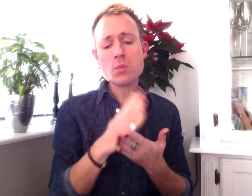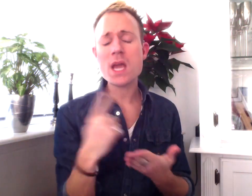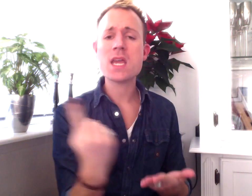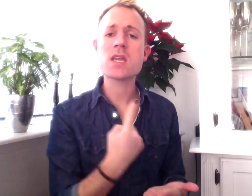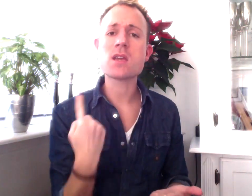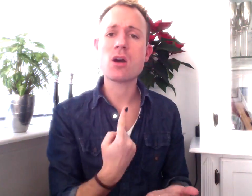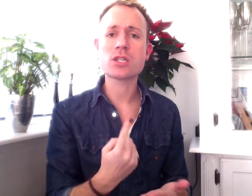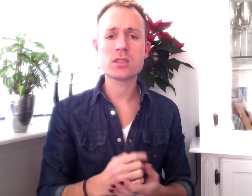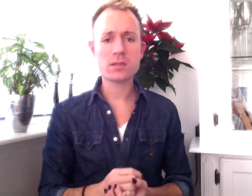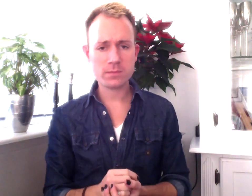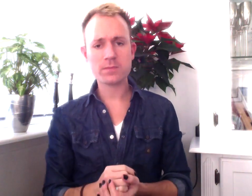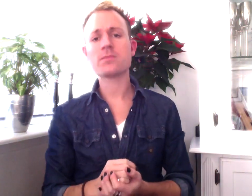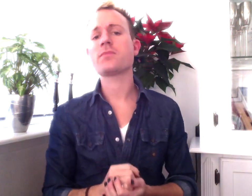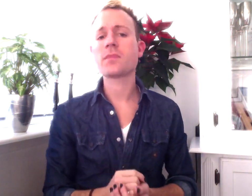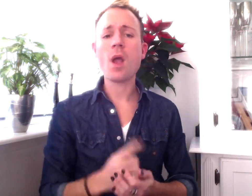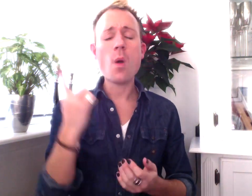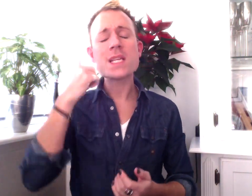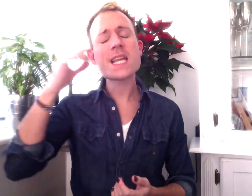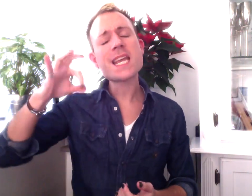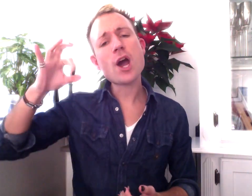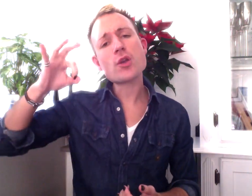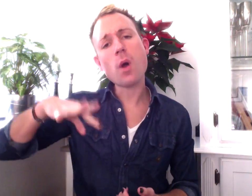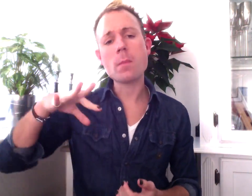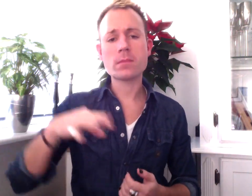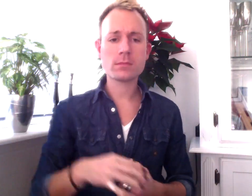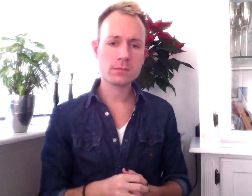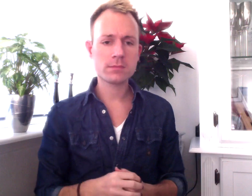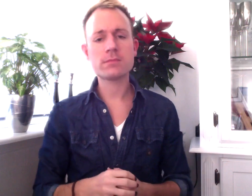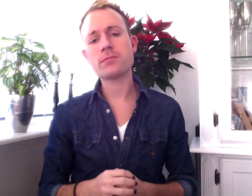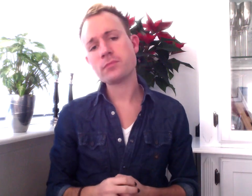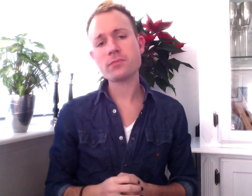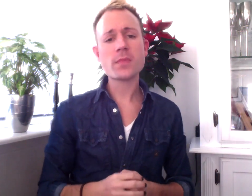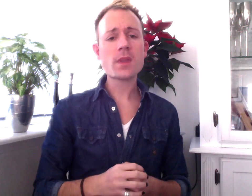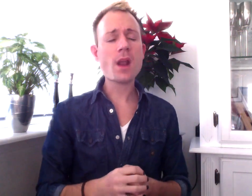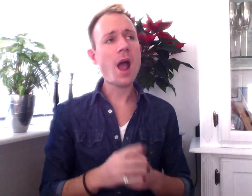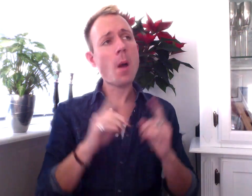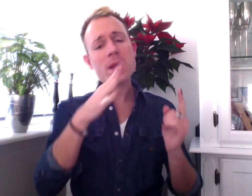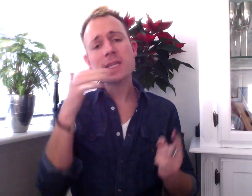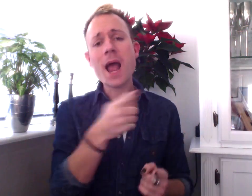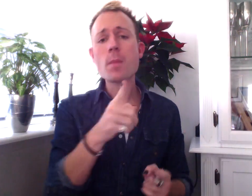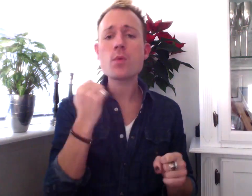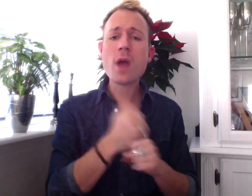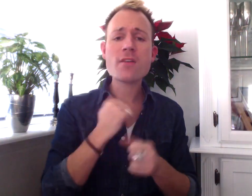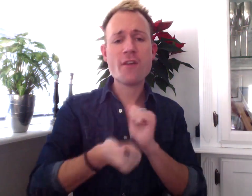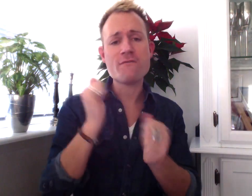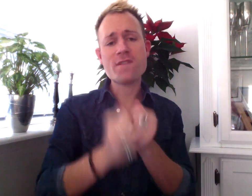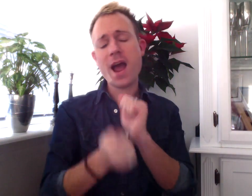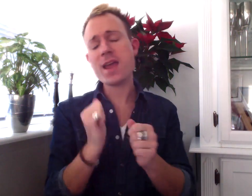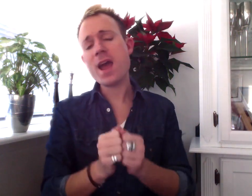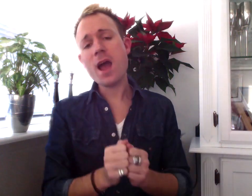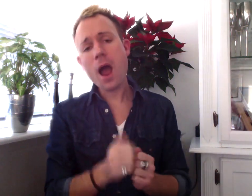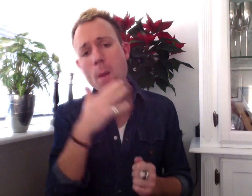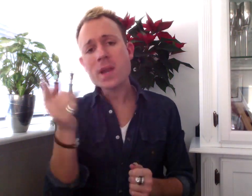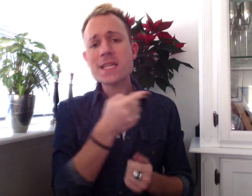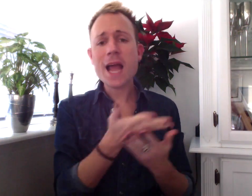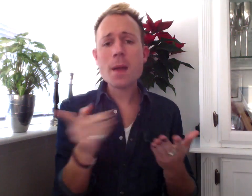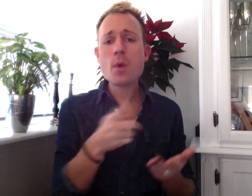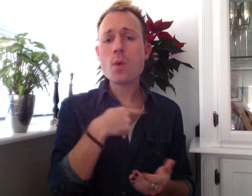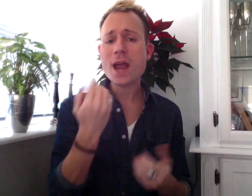us? Only teardrops. How many times can we win to fight? How many times can we get